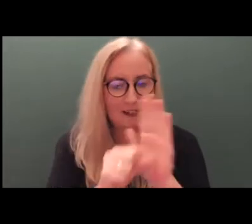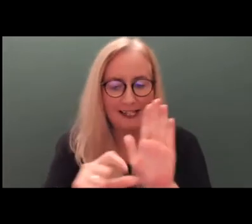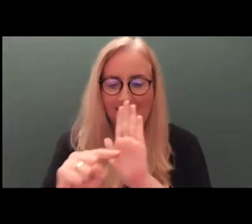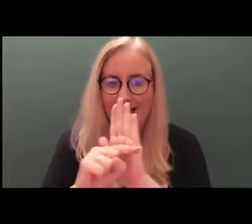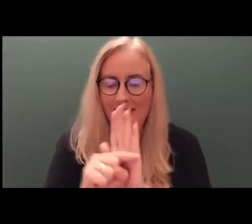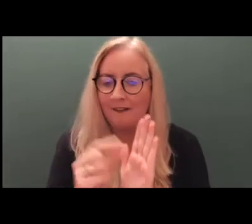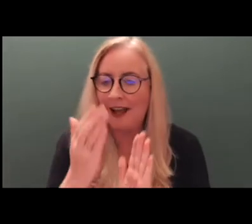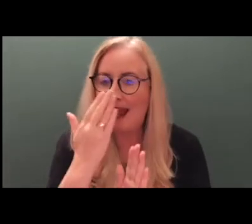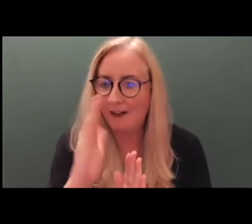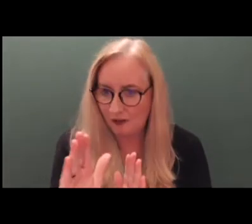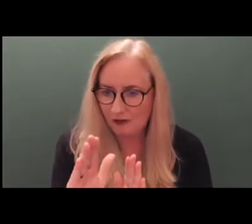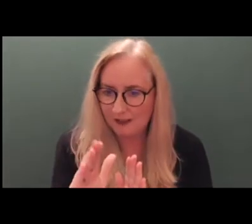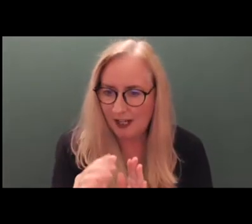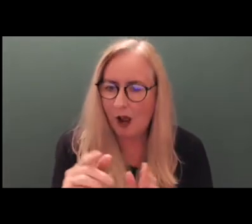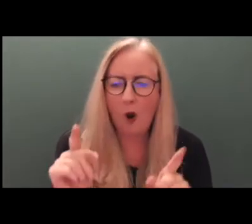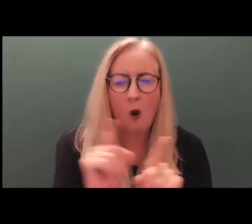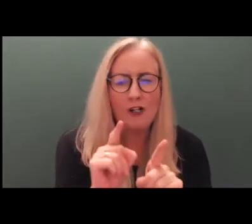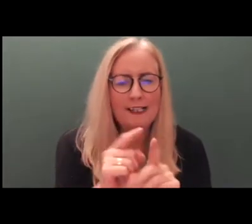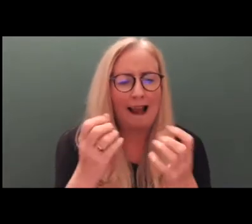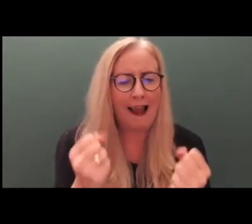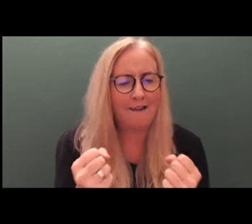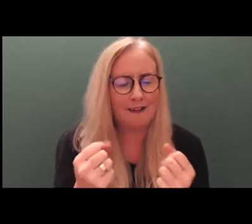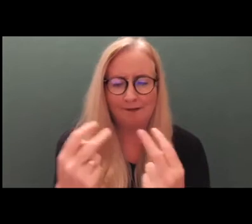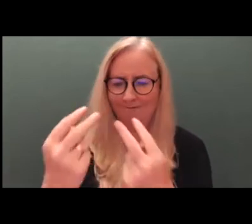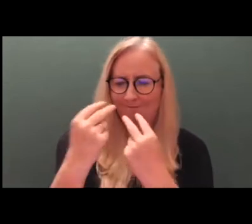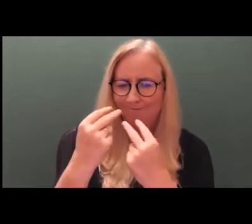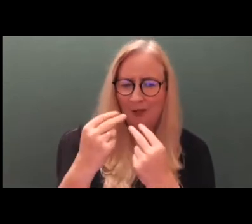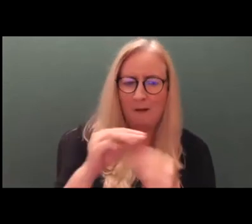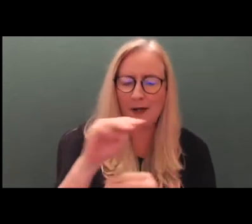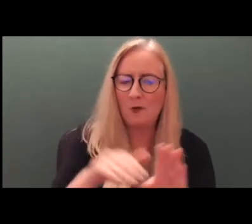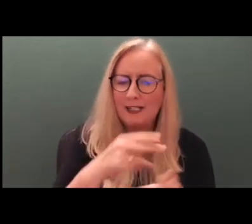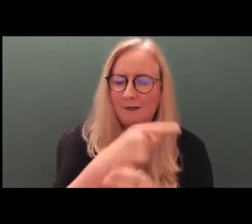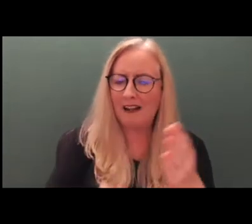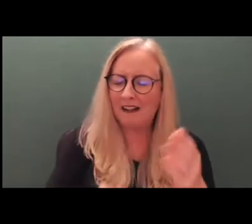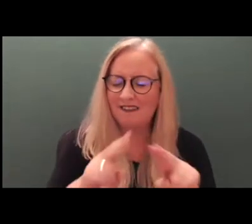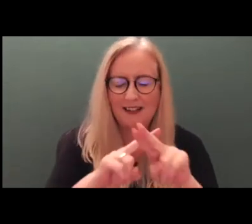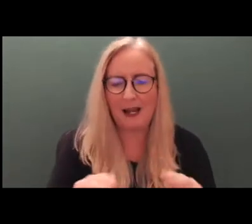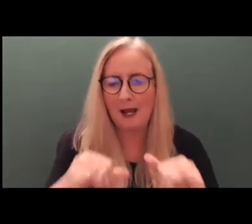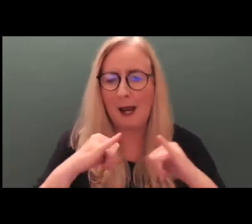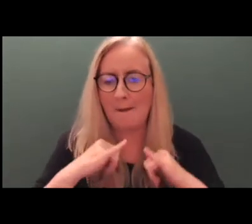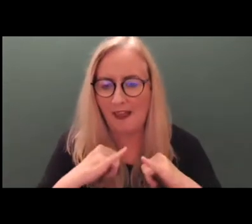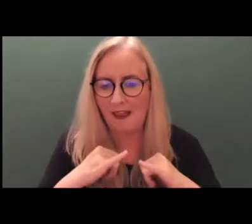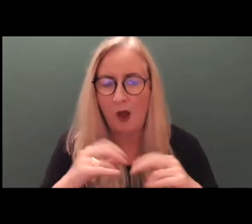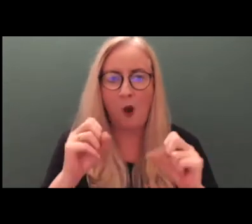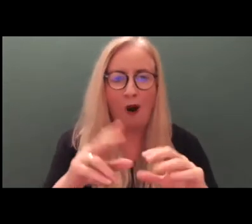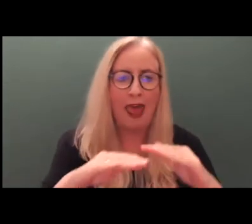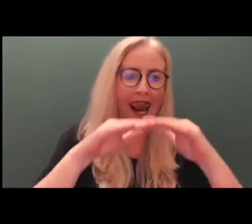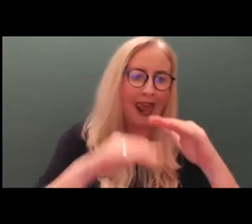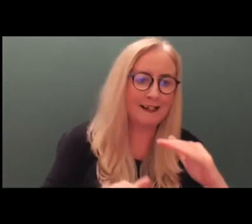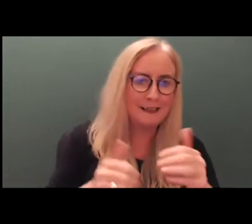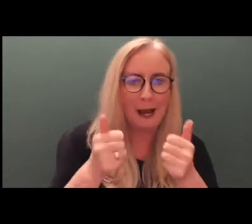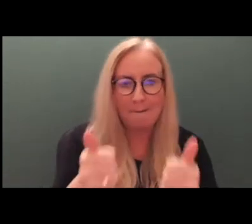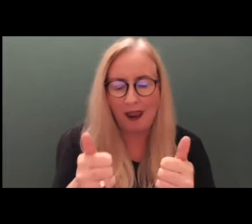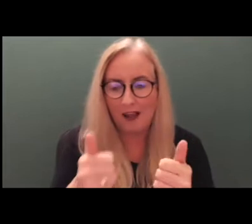There can be a tendency to view persons with disabilities as incapable or certainly as less capable. Article